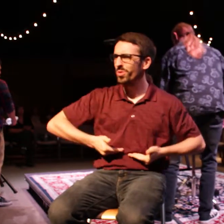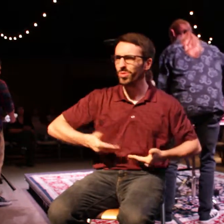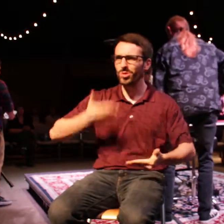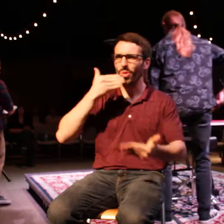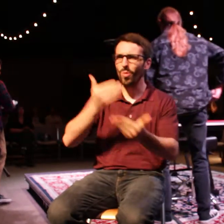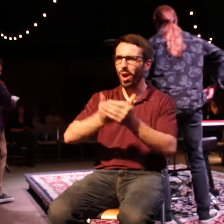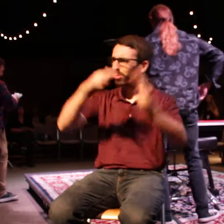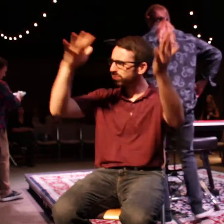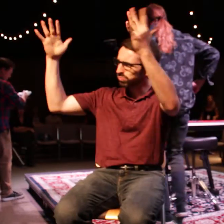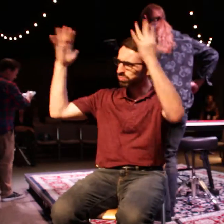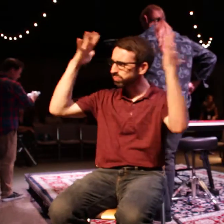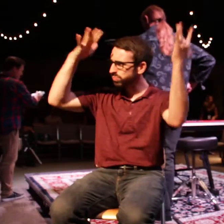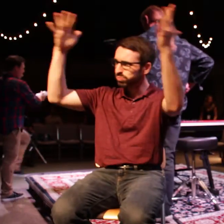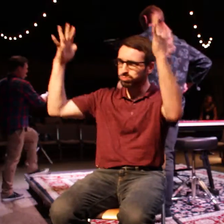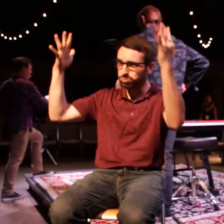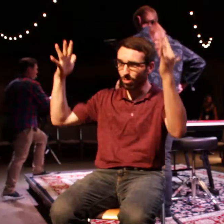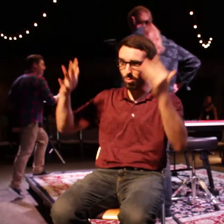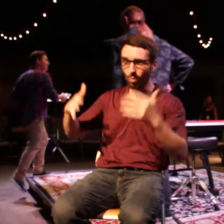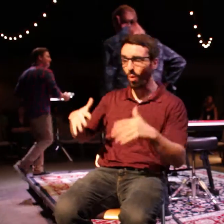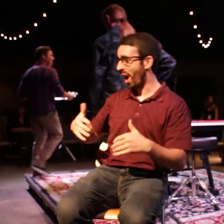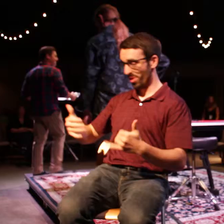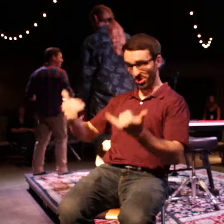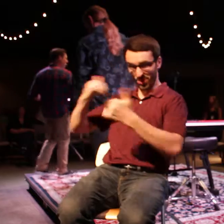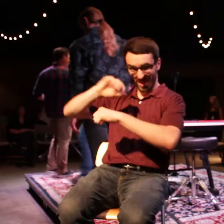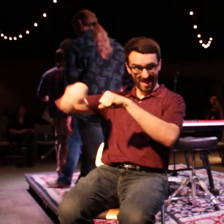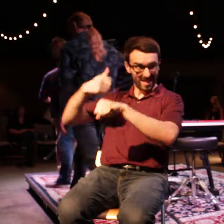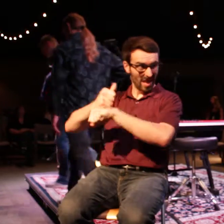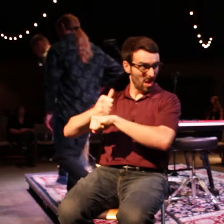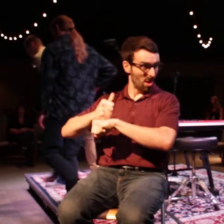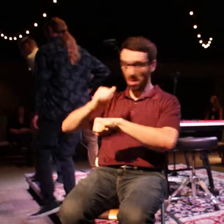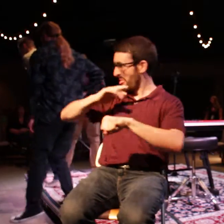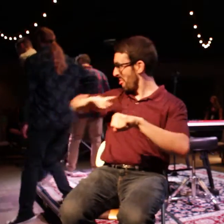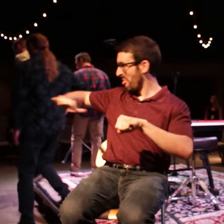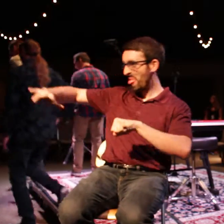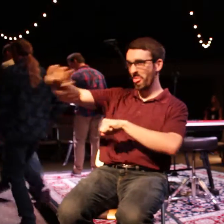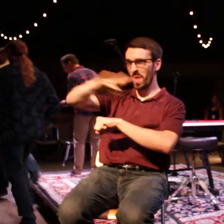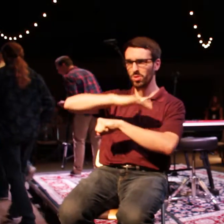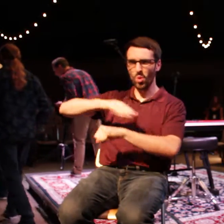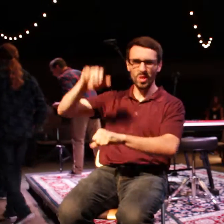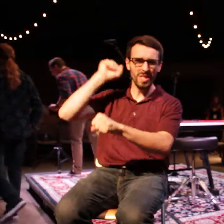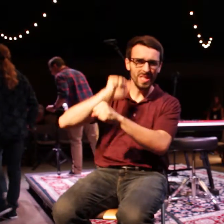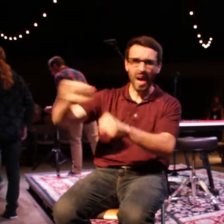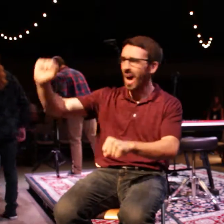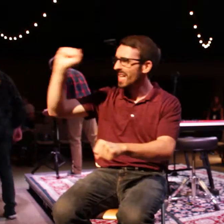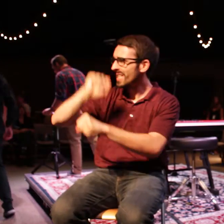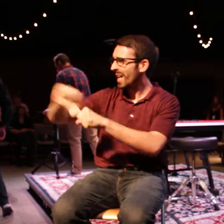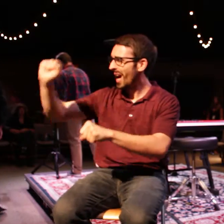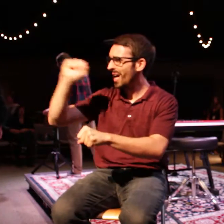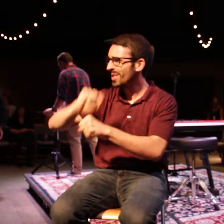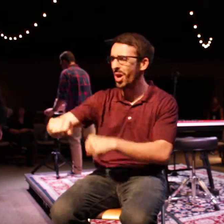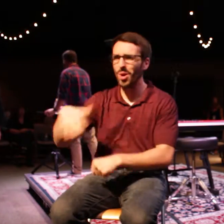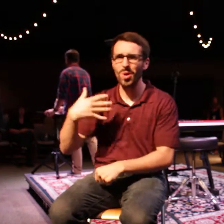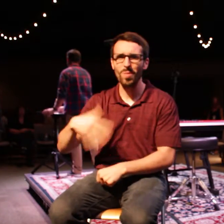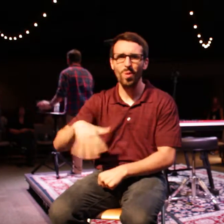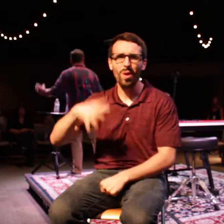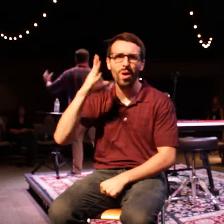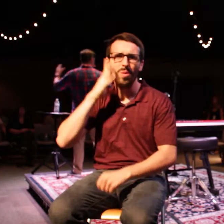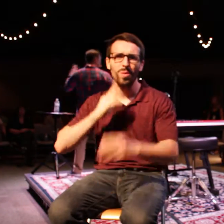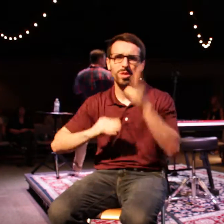It's quite a bit of work to put this together and do that, but what a cool experience on a Welcome Home Sunday to be able to just worship together like this, and